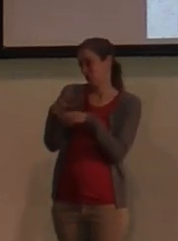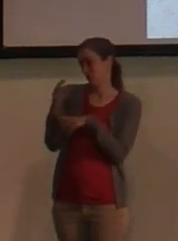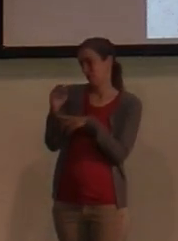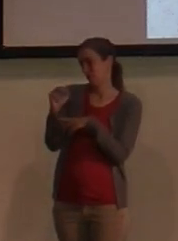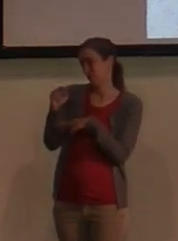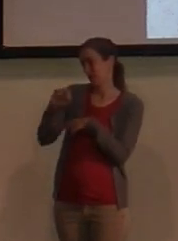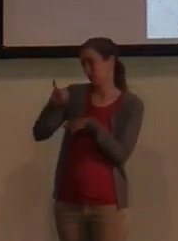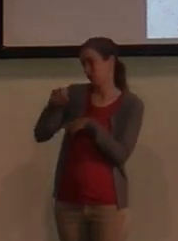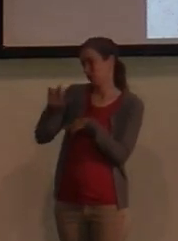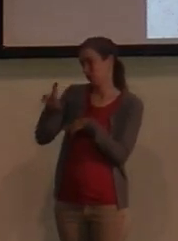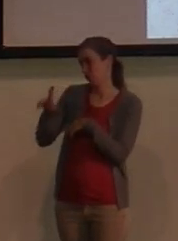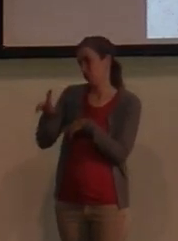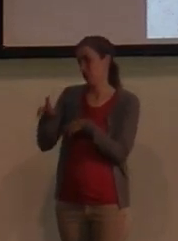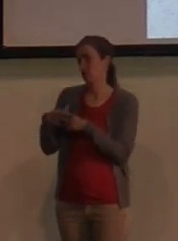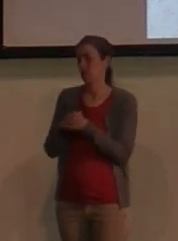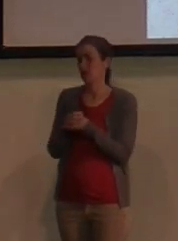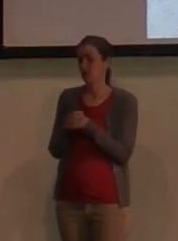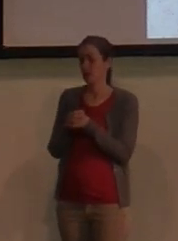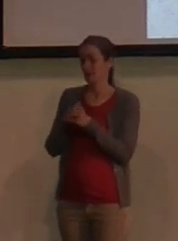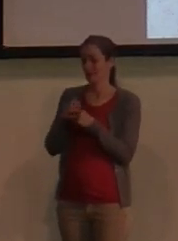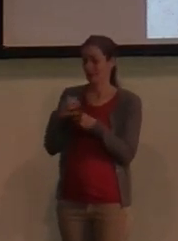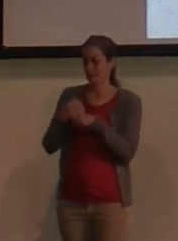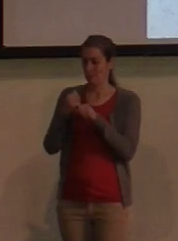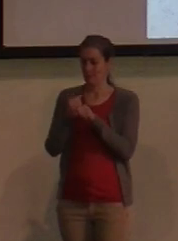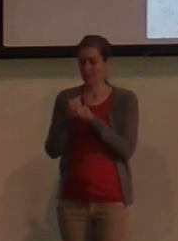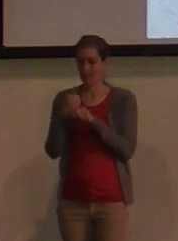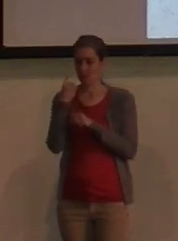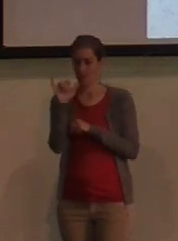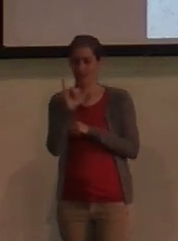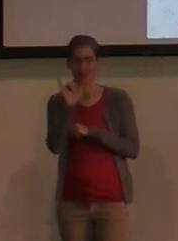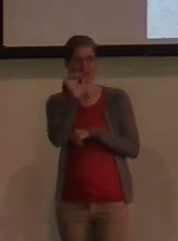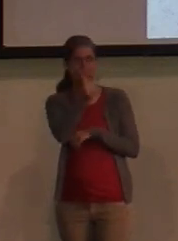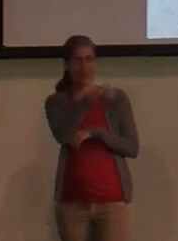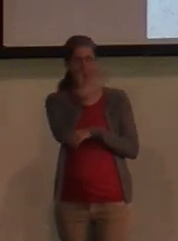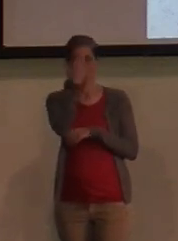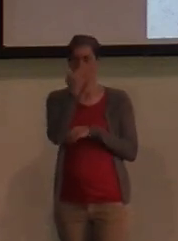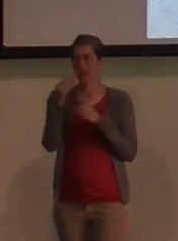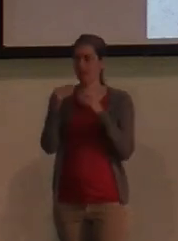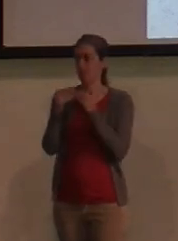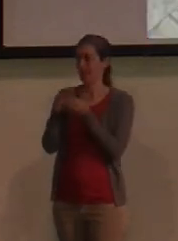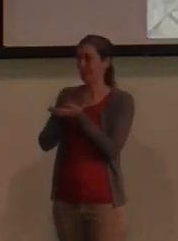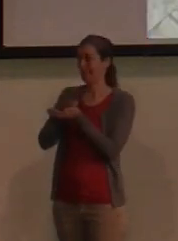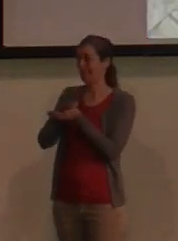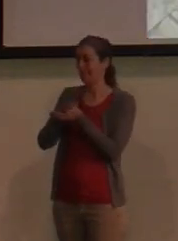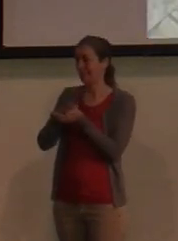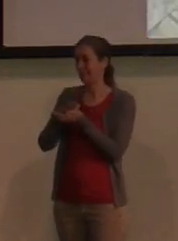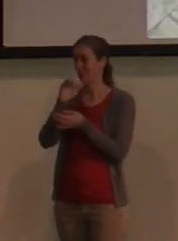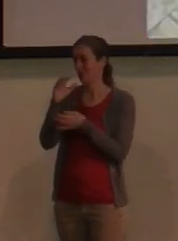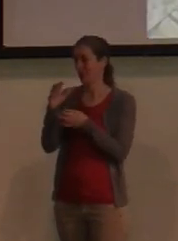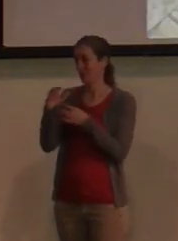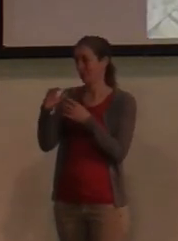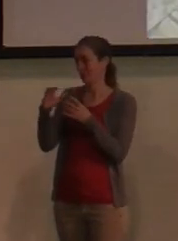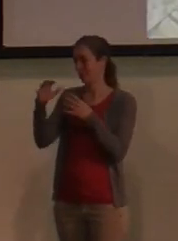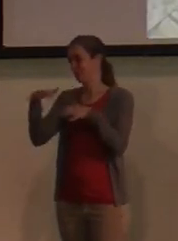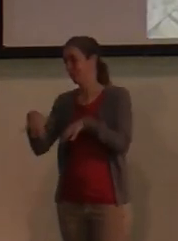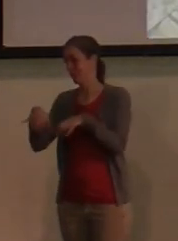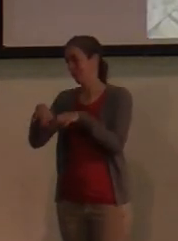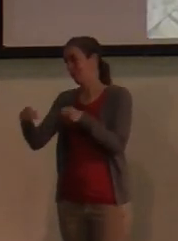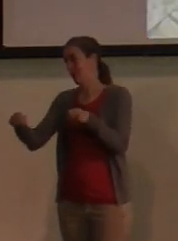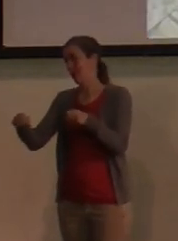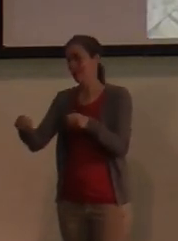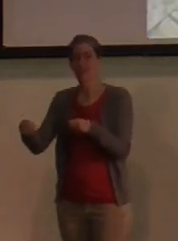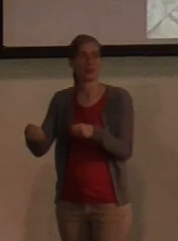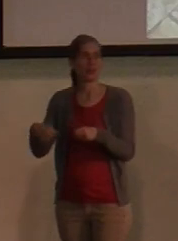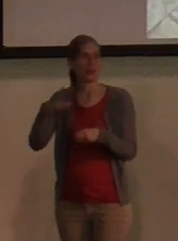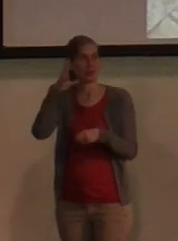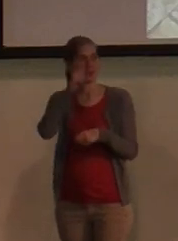why they made them that way is they were a lot easier to clean. They were a lot more stable. You didn't have to worry about them breaking. I mean, I guess what that